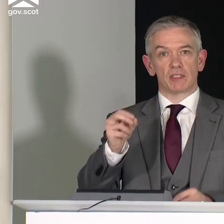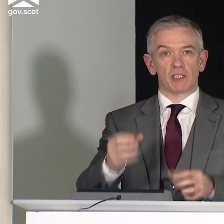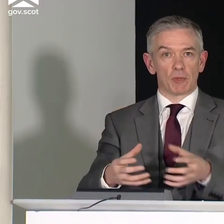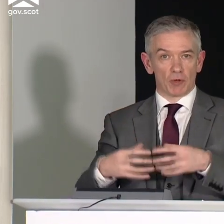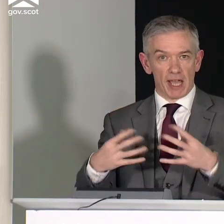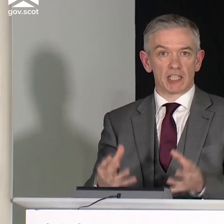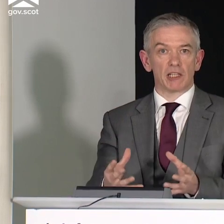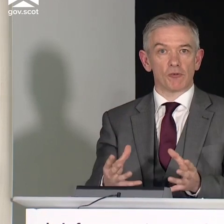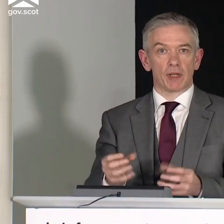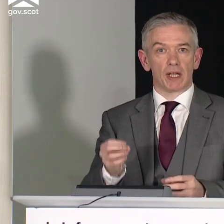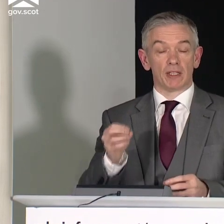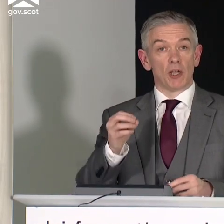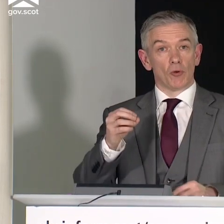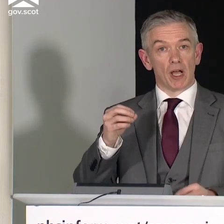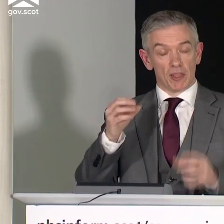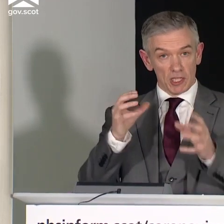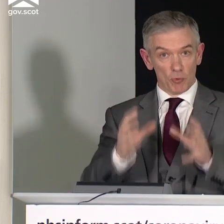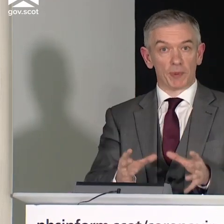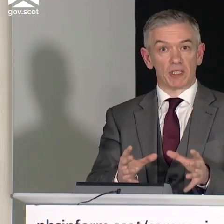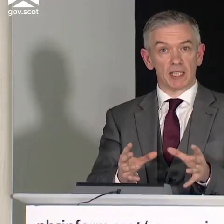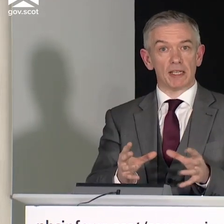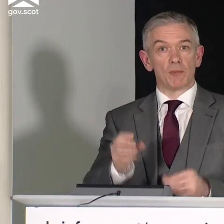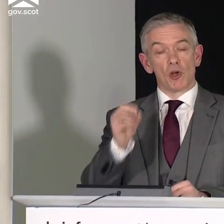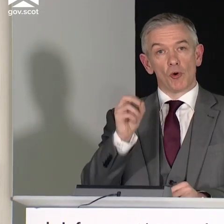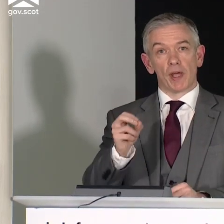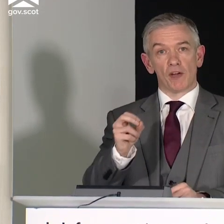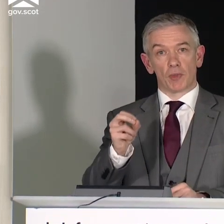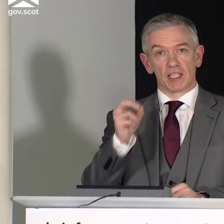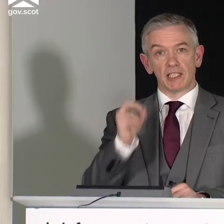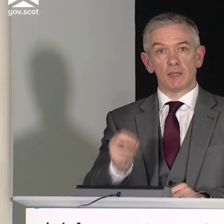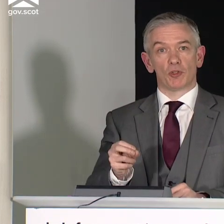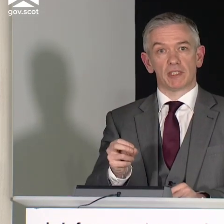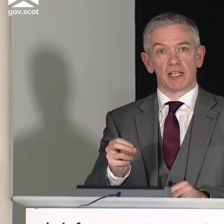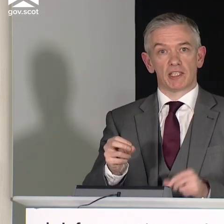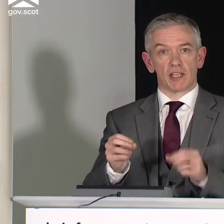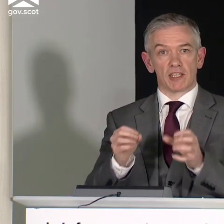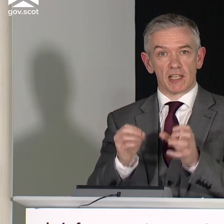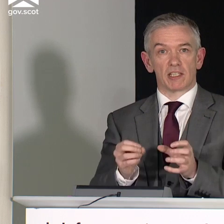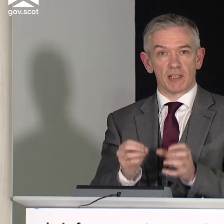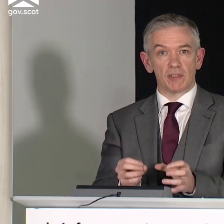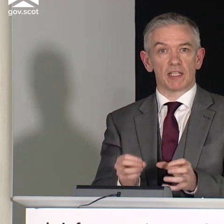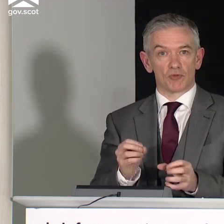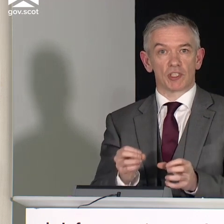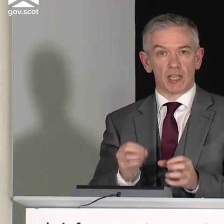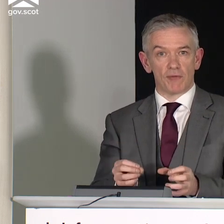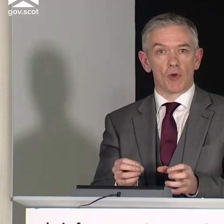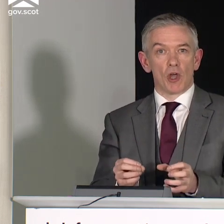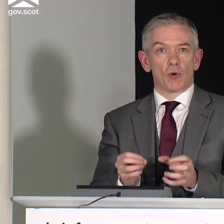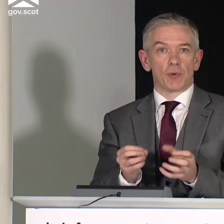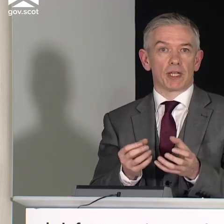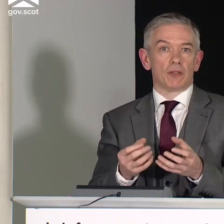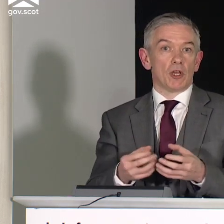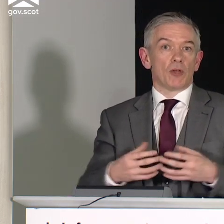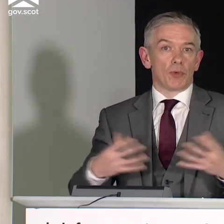sensitivity to be relaxed a little bit, and at this moment in time, what we have with these antibody tests is that the sensitivity has reached a level